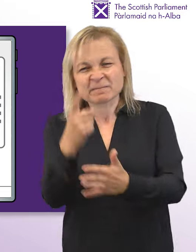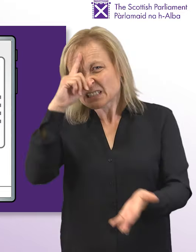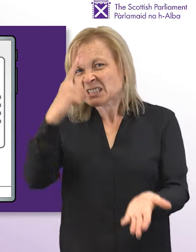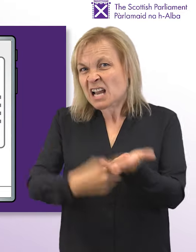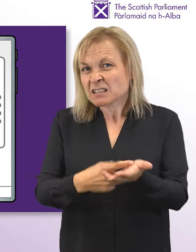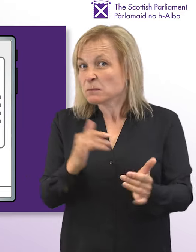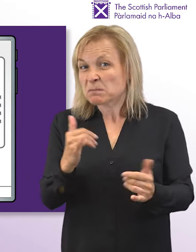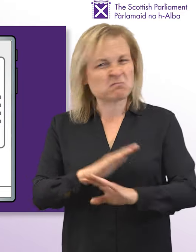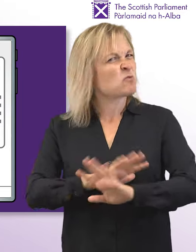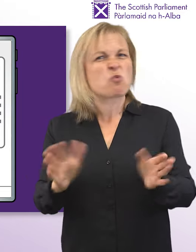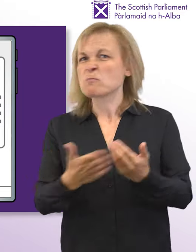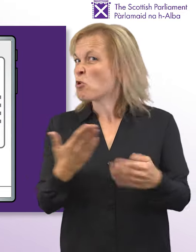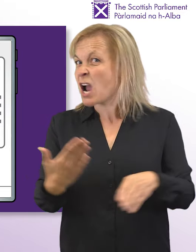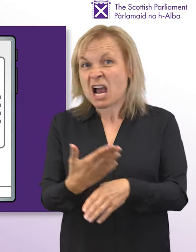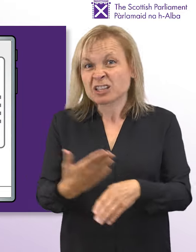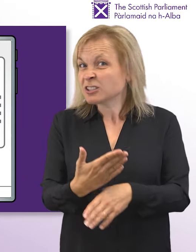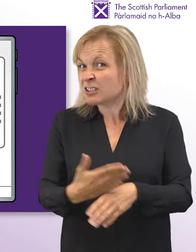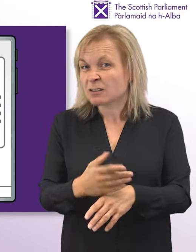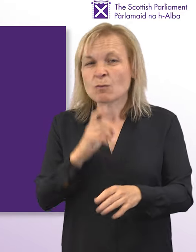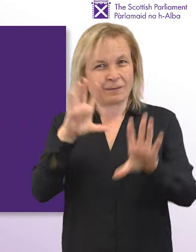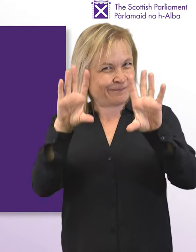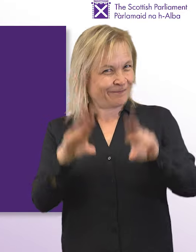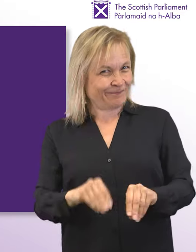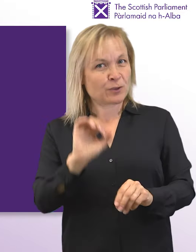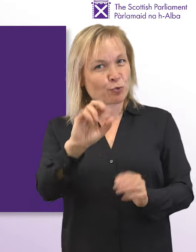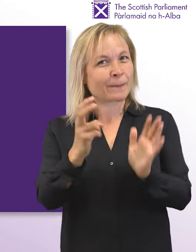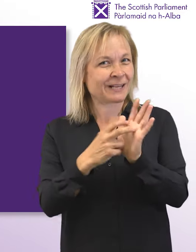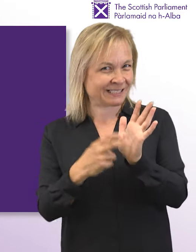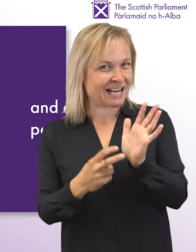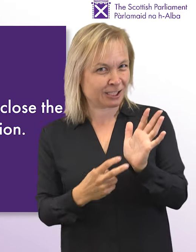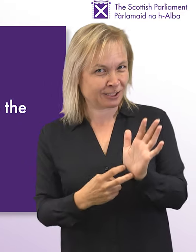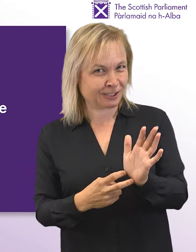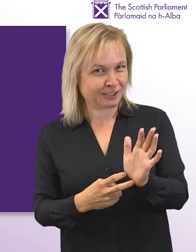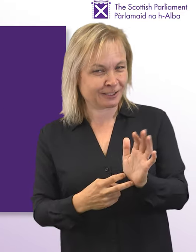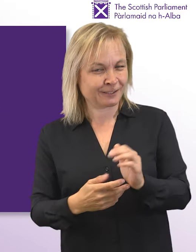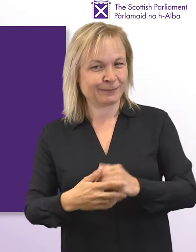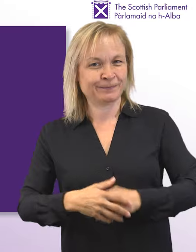Sometimes, it may decide to take no further action and close the petition.